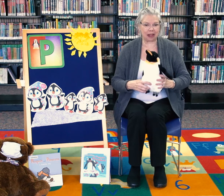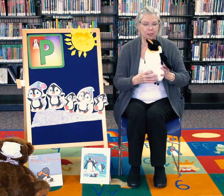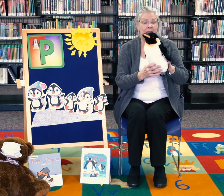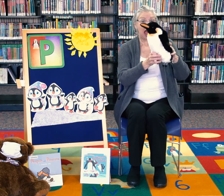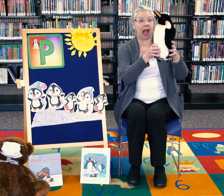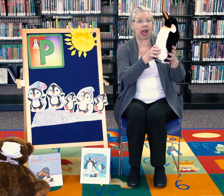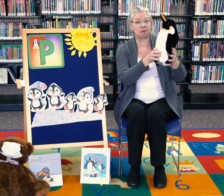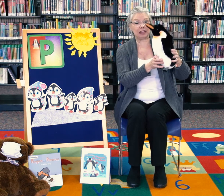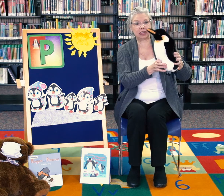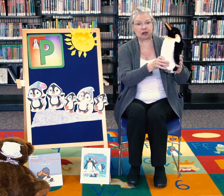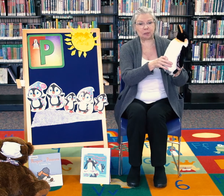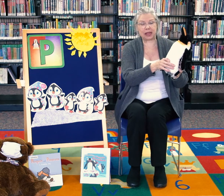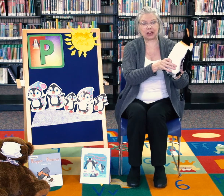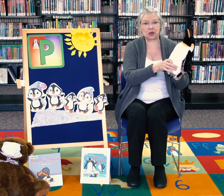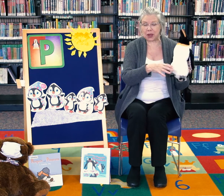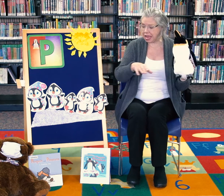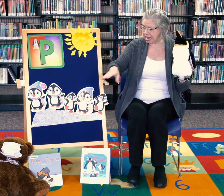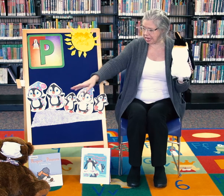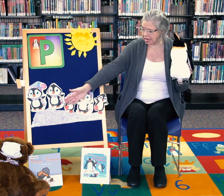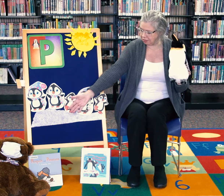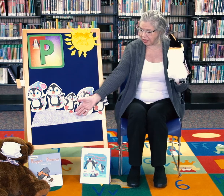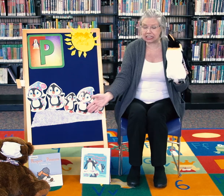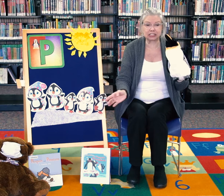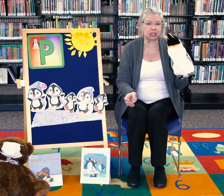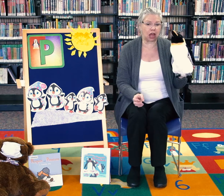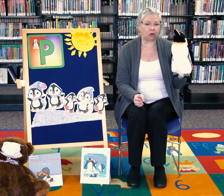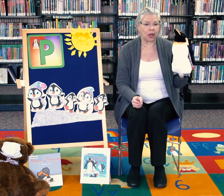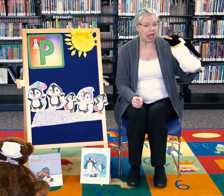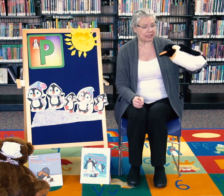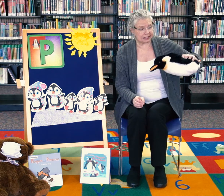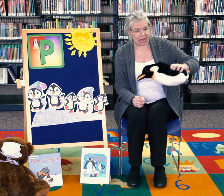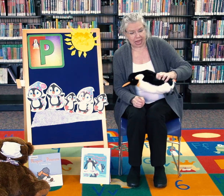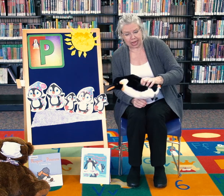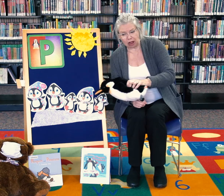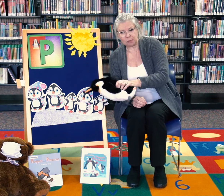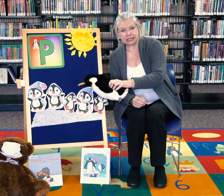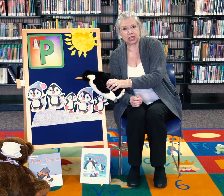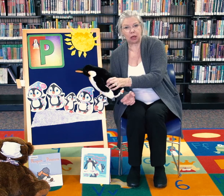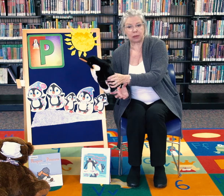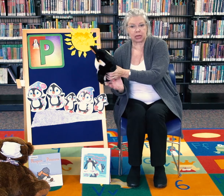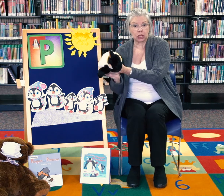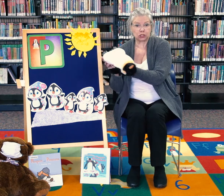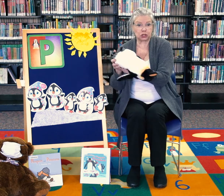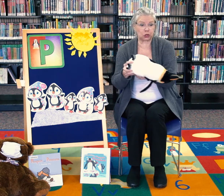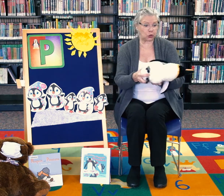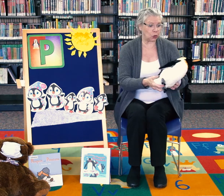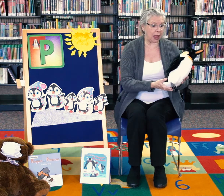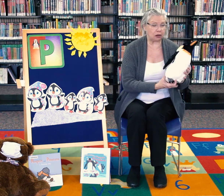I'm a little penguin in the snow. I slide on my tummy to and